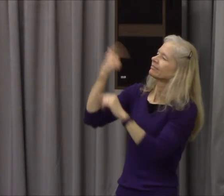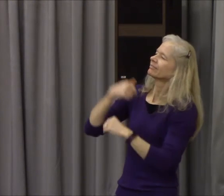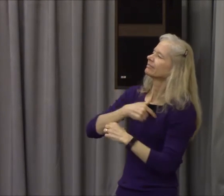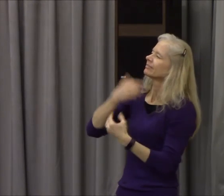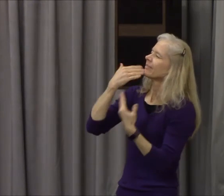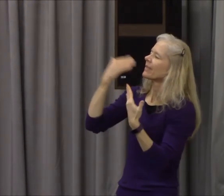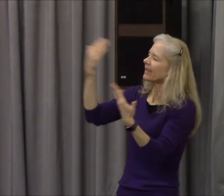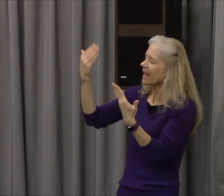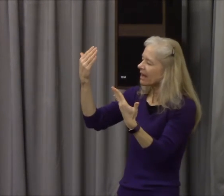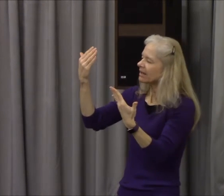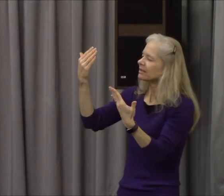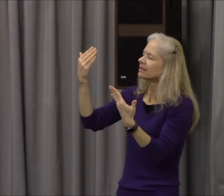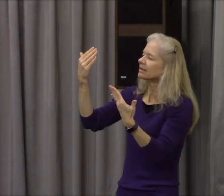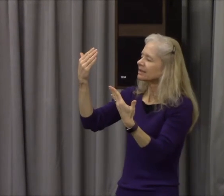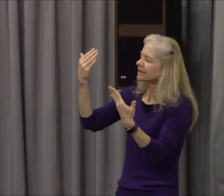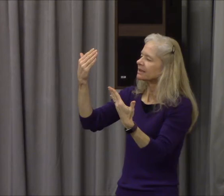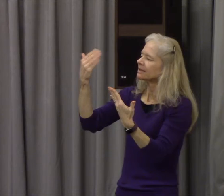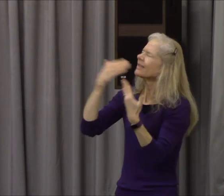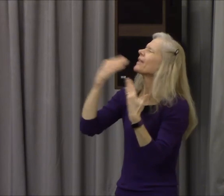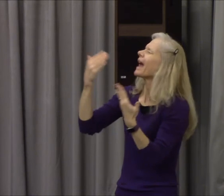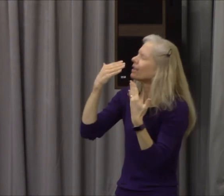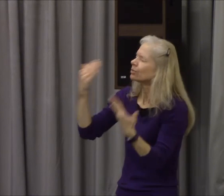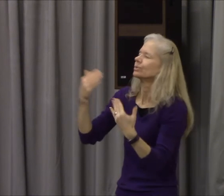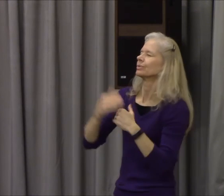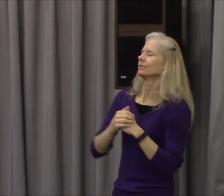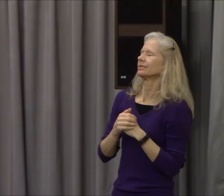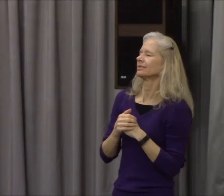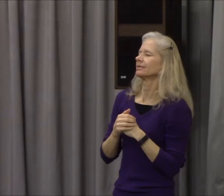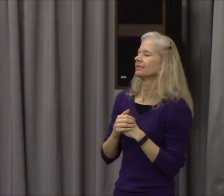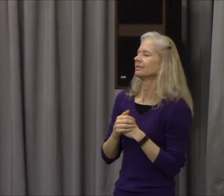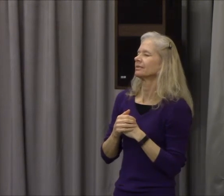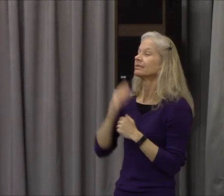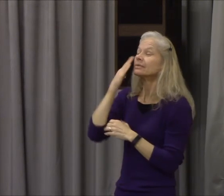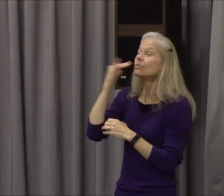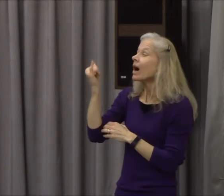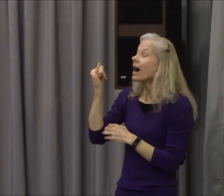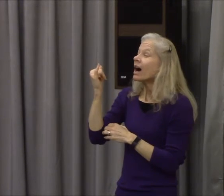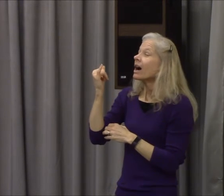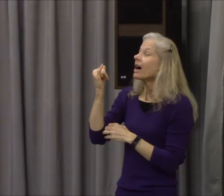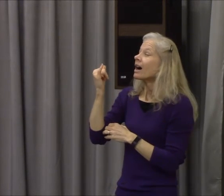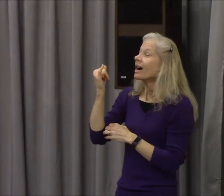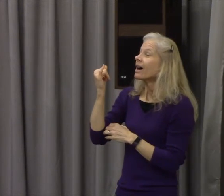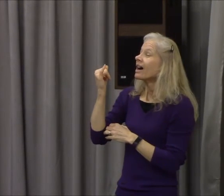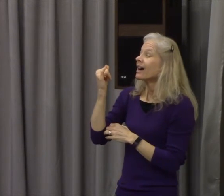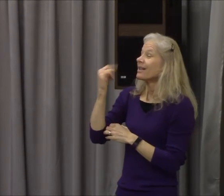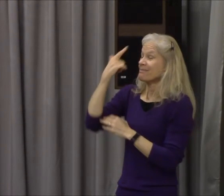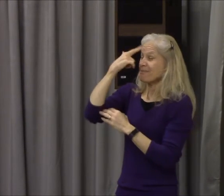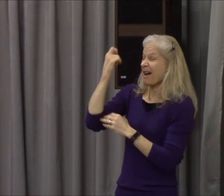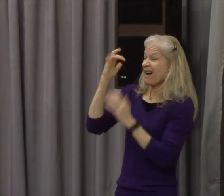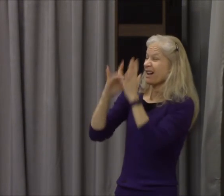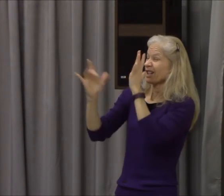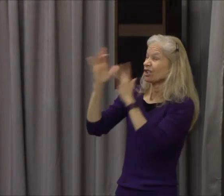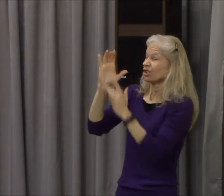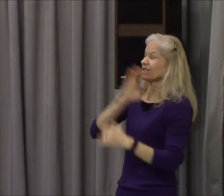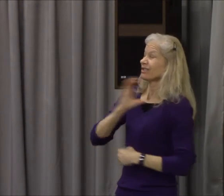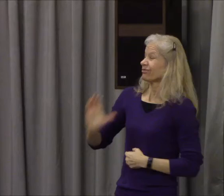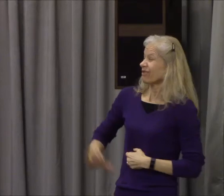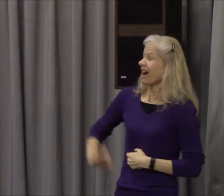we give thanks that you have given us the victory through our Lord Jesus Christ God the thing